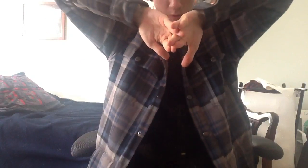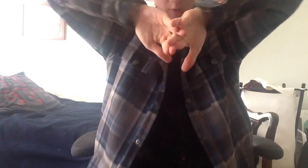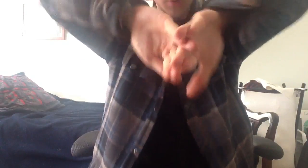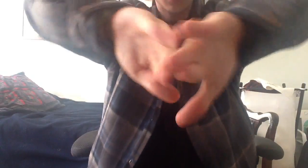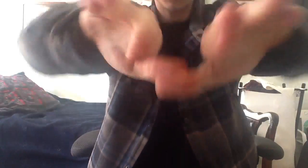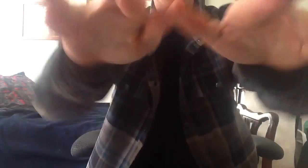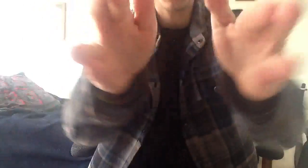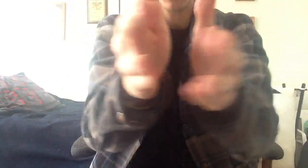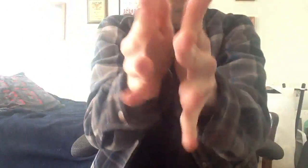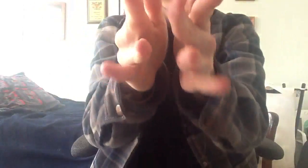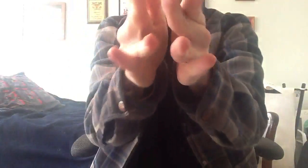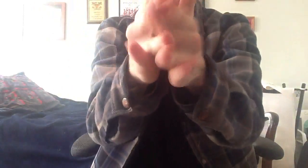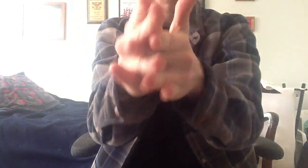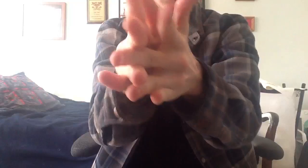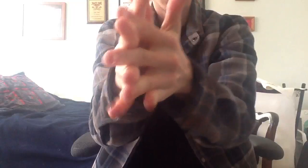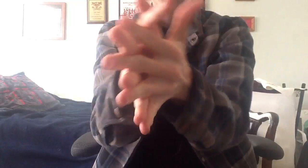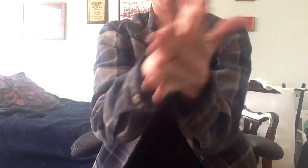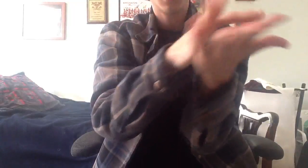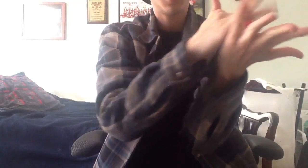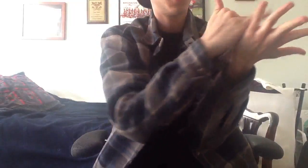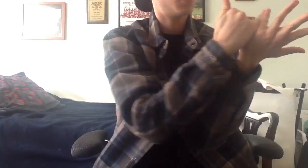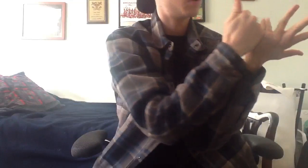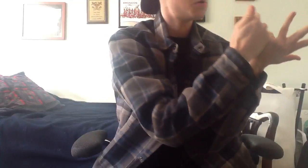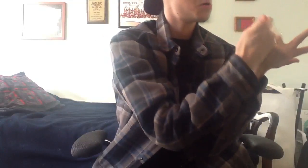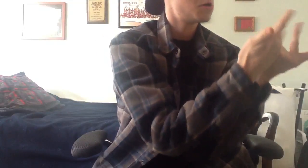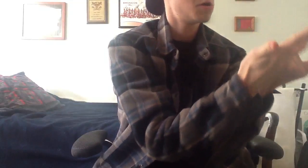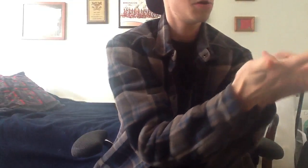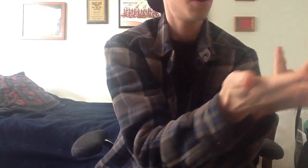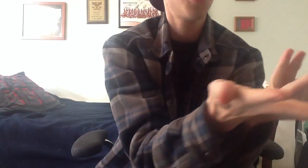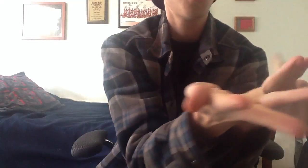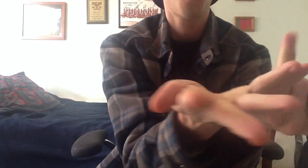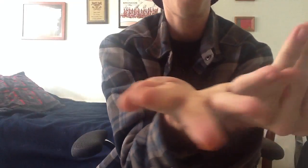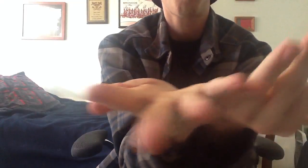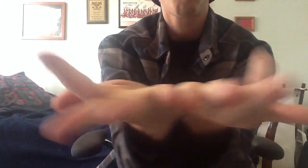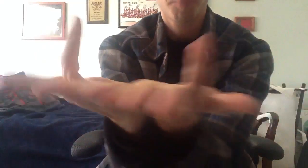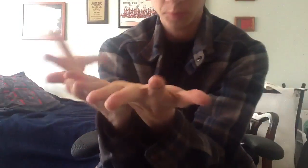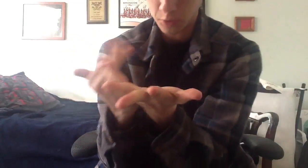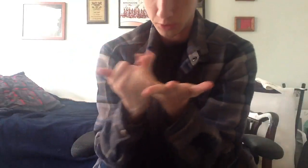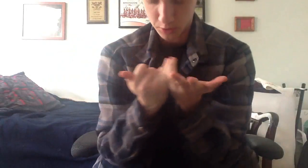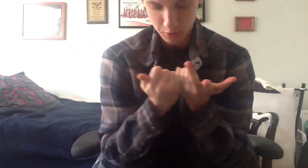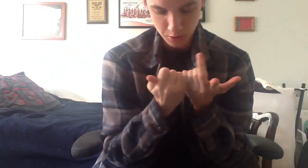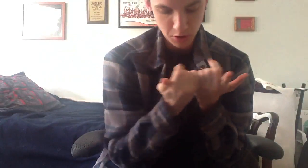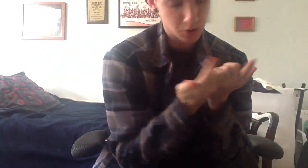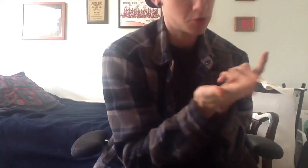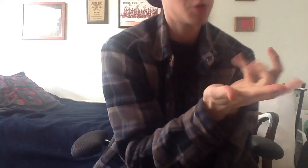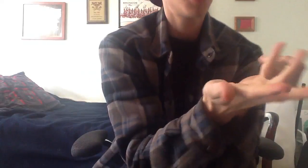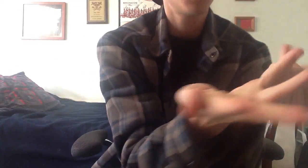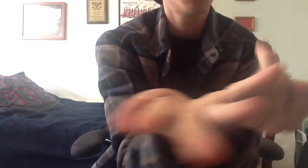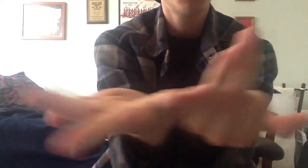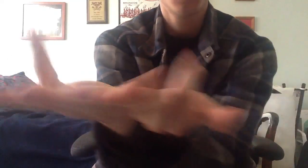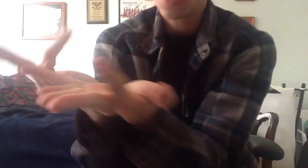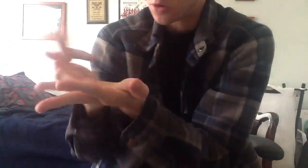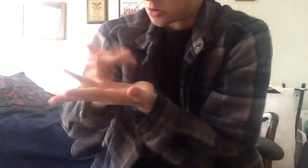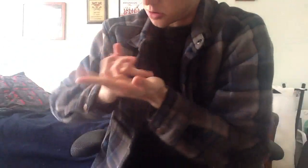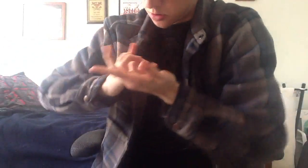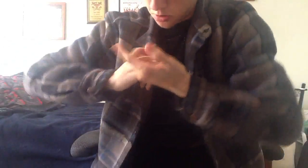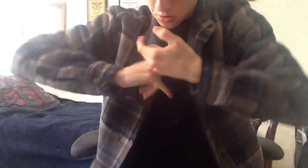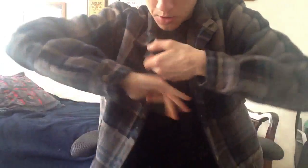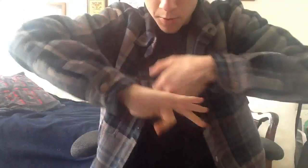kill it, I bet I kill it, produce a witness and see Bitches standin' on they feet, handicapped, get out your seat Got that boss, Lil B, stinger, bitch,